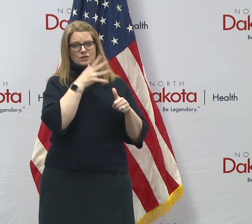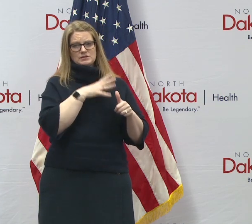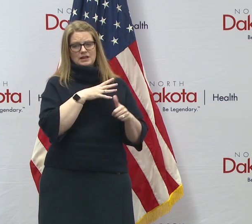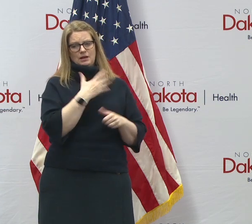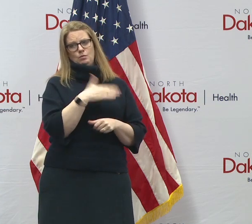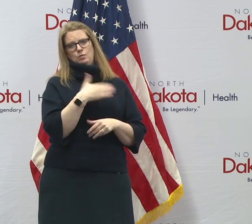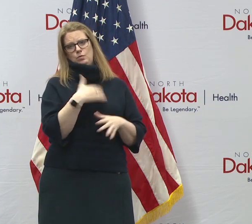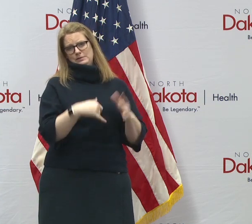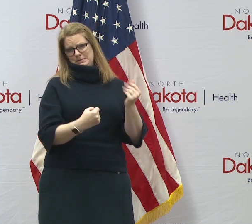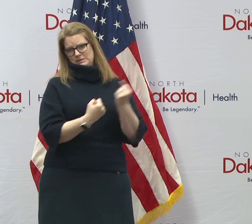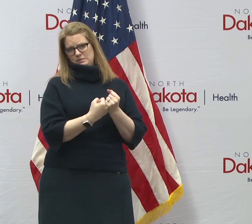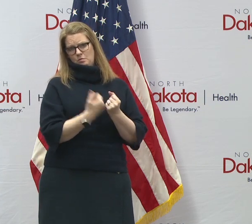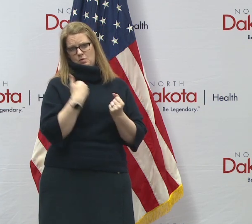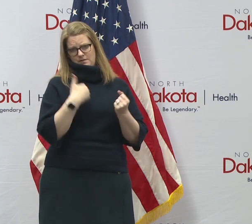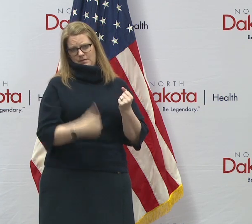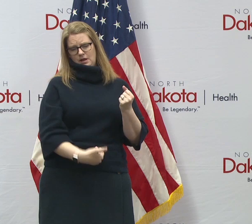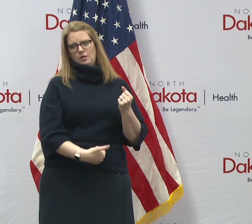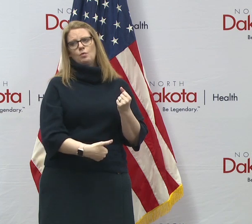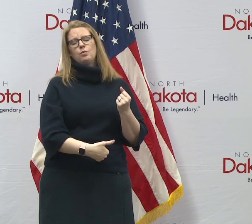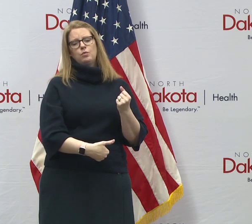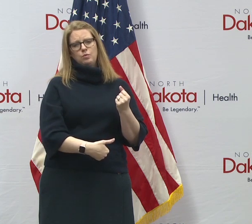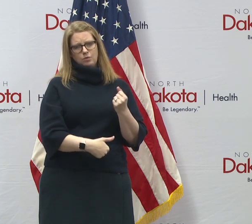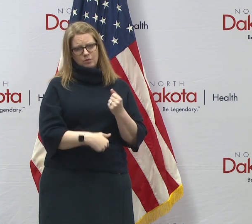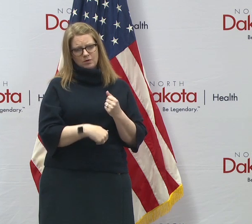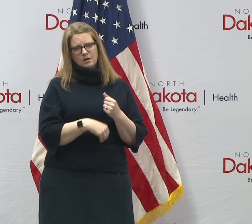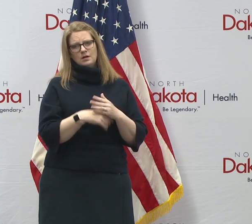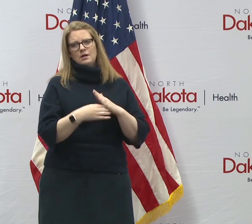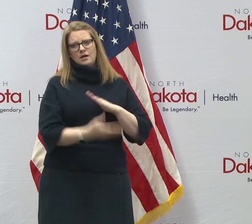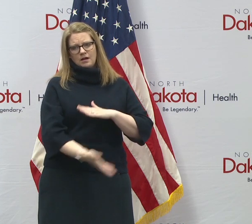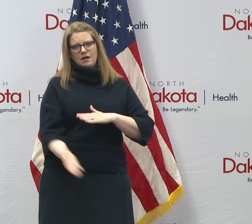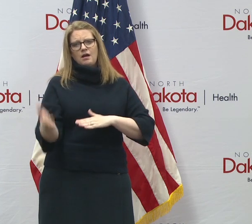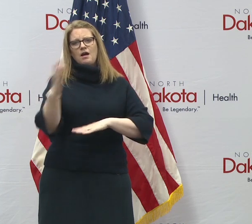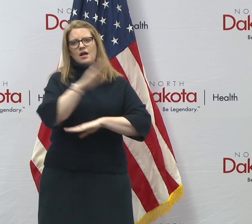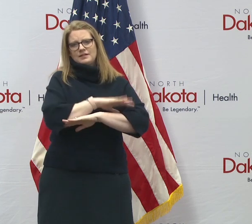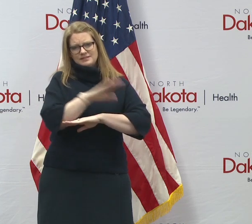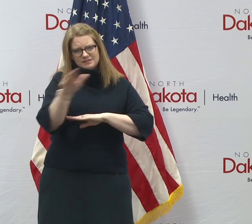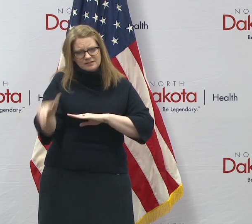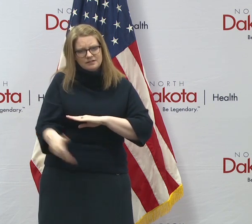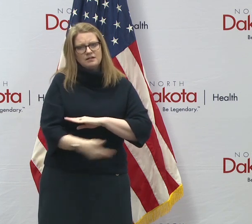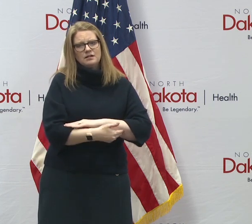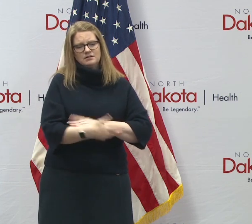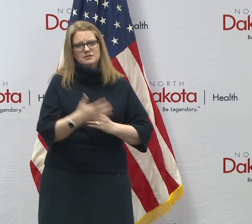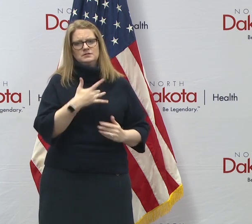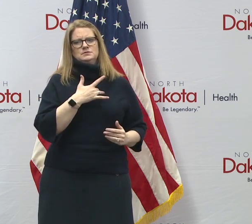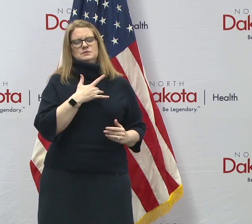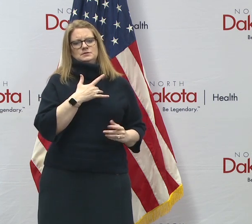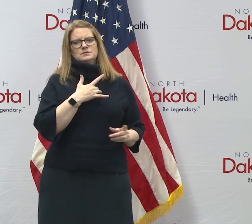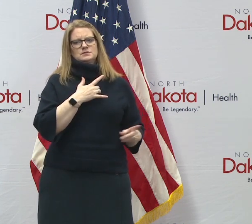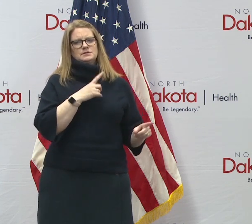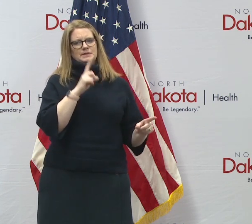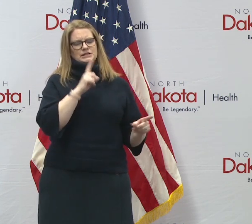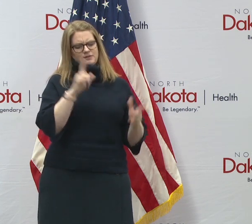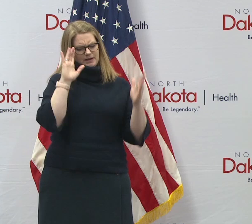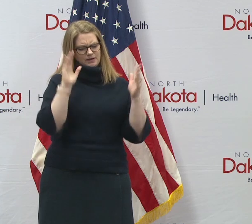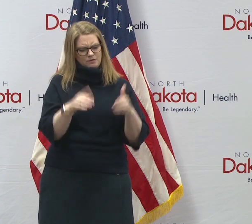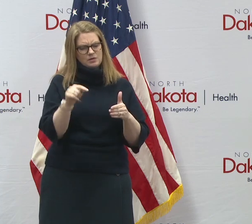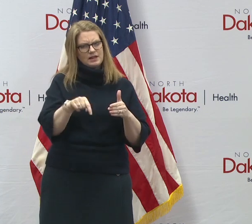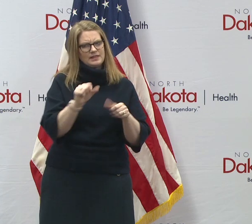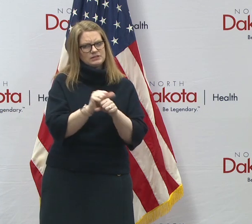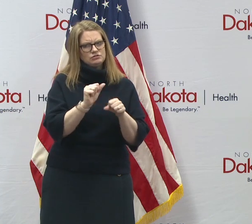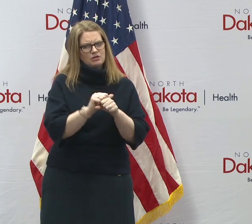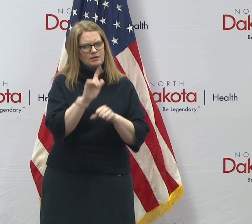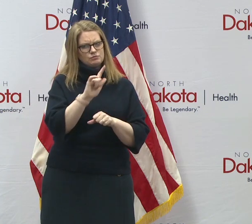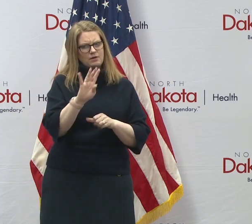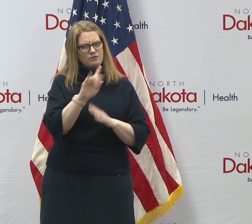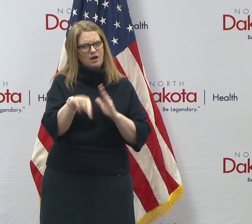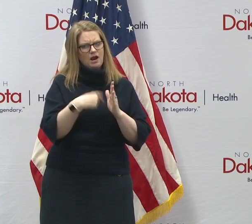supporting me, uh, around the clock, uh, in every possible way to make sure that I can stay focused on doing this job 24 hours